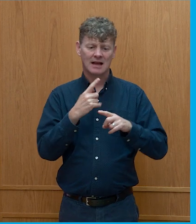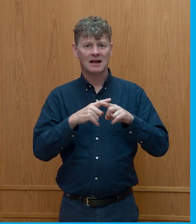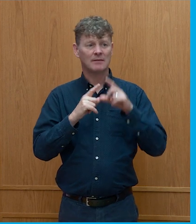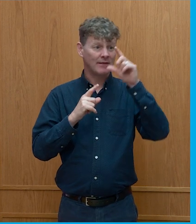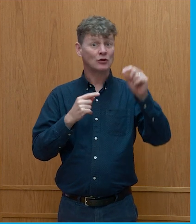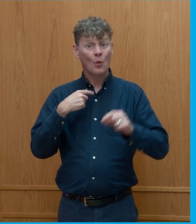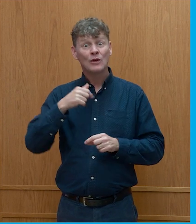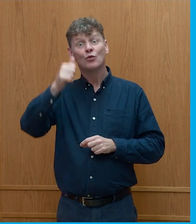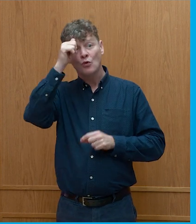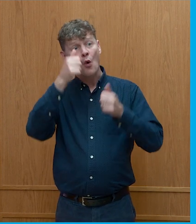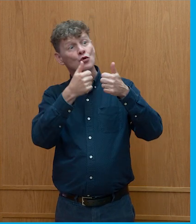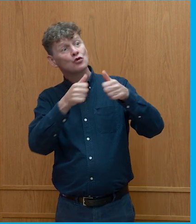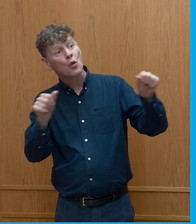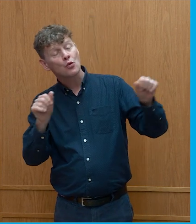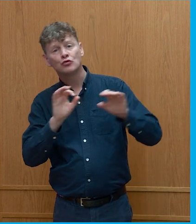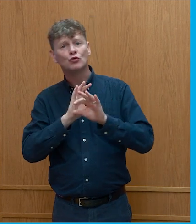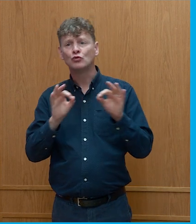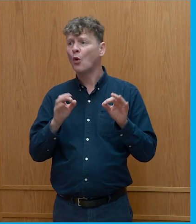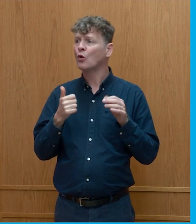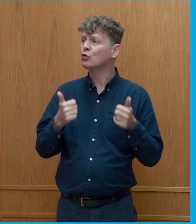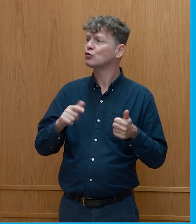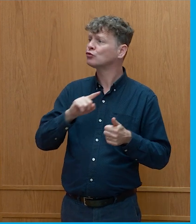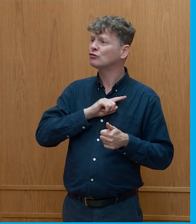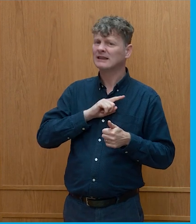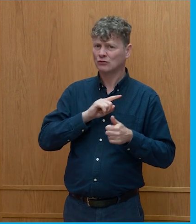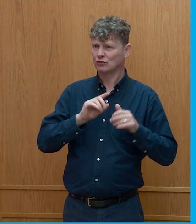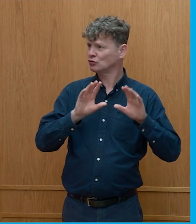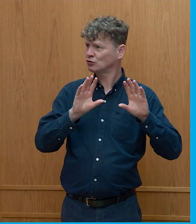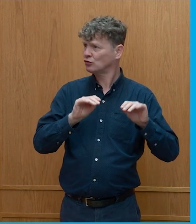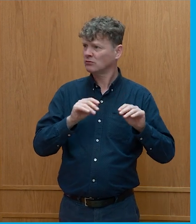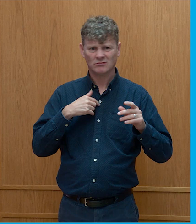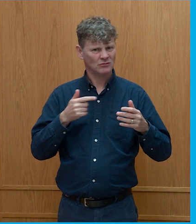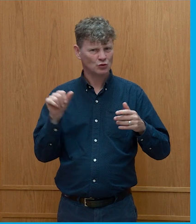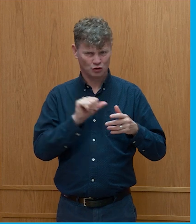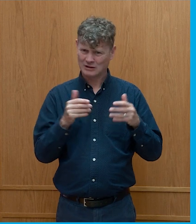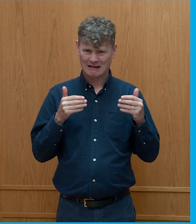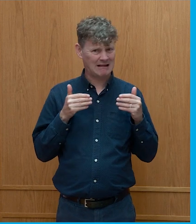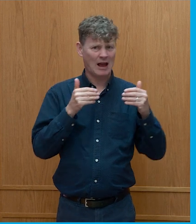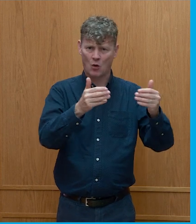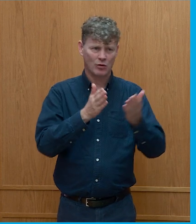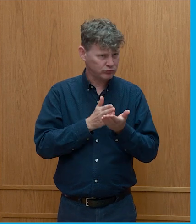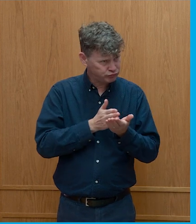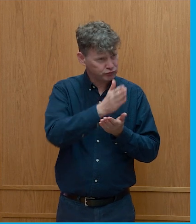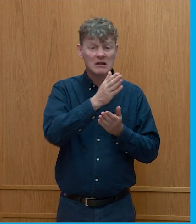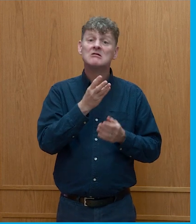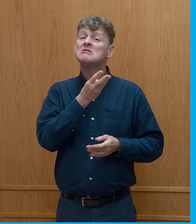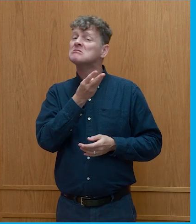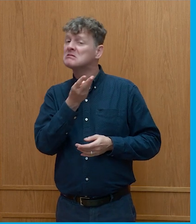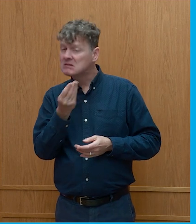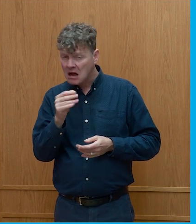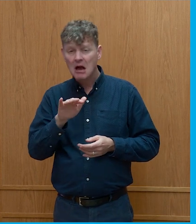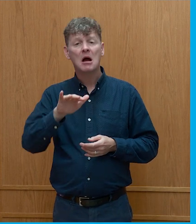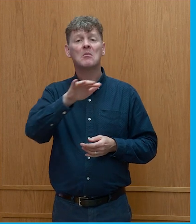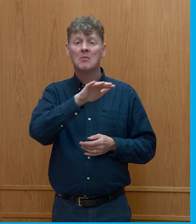there's not really a good reason for not pursuing it that we should get on with it and actually in some cases we're starting to see that